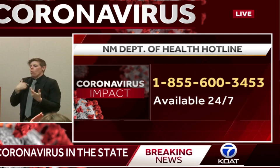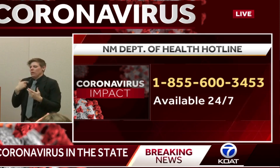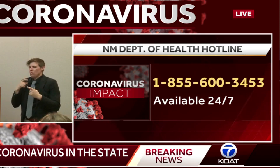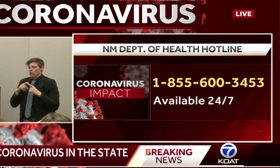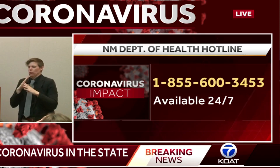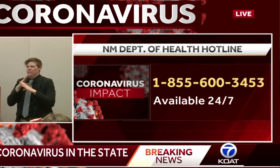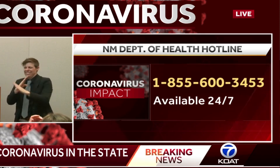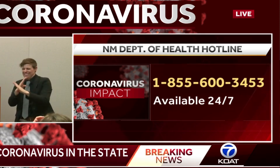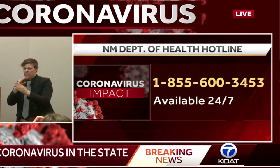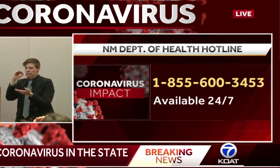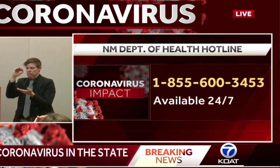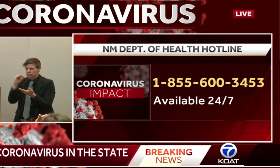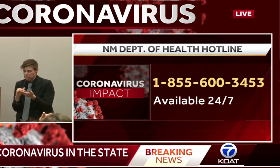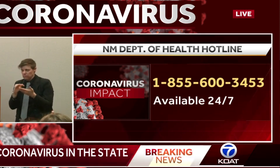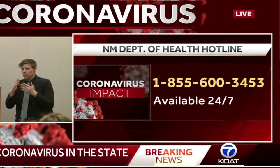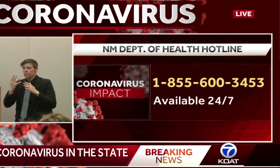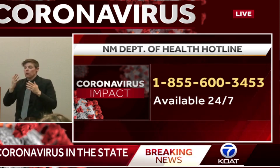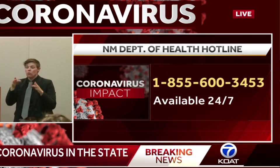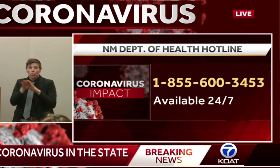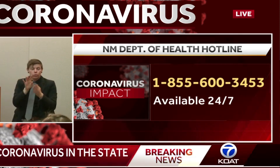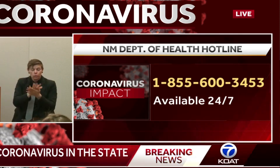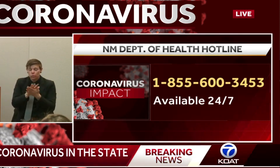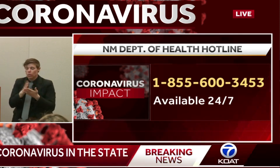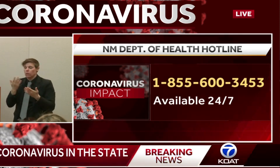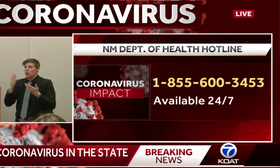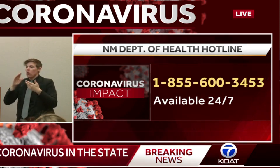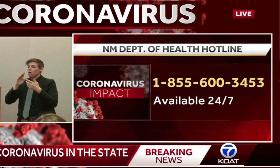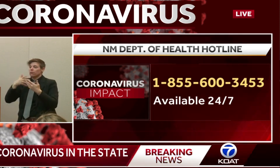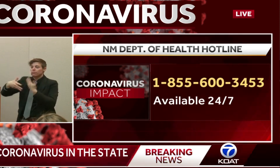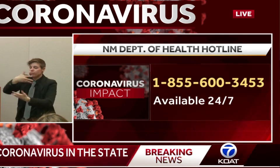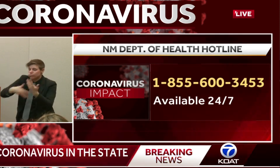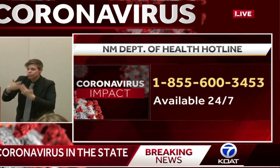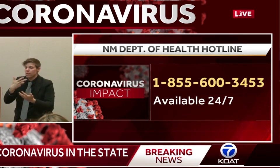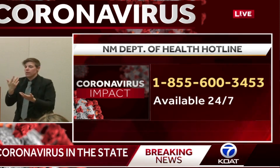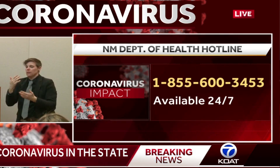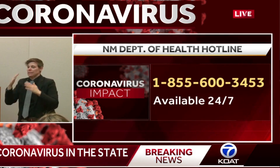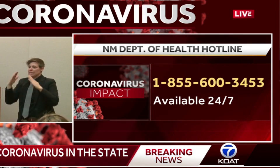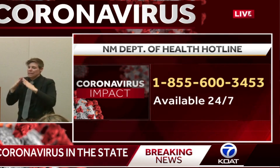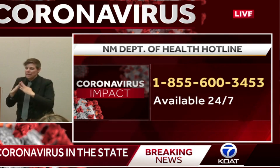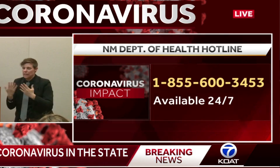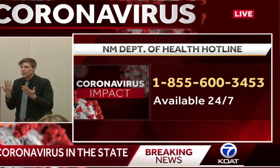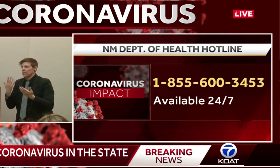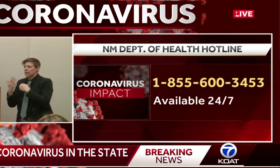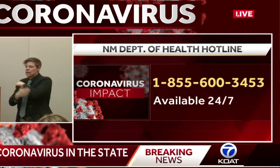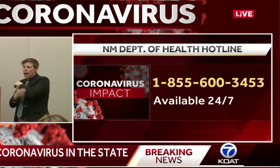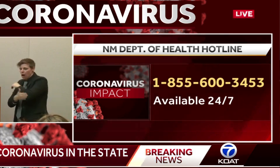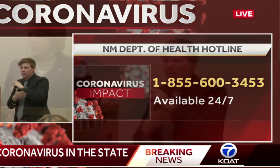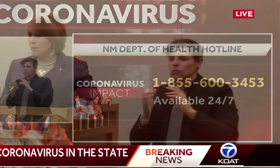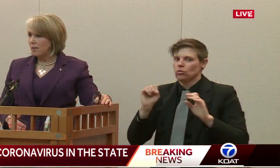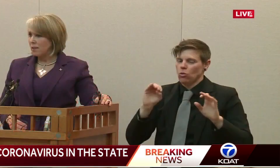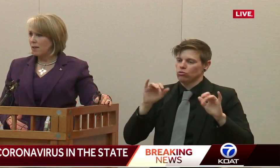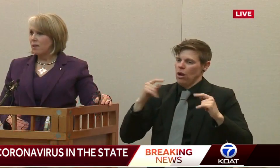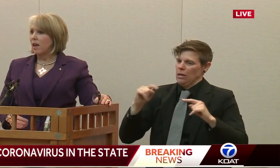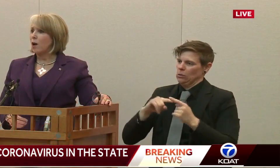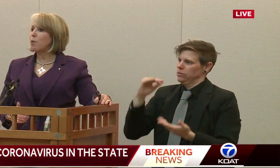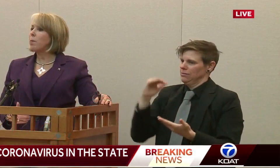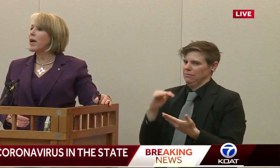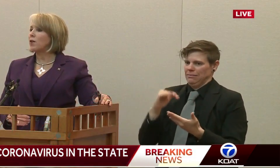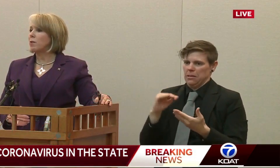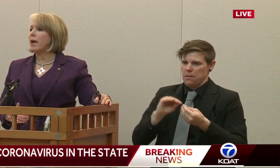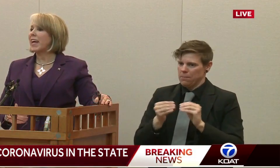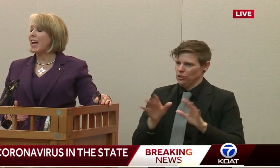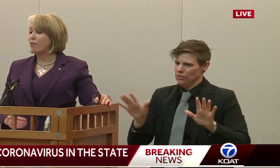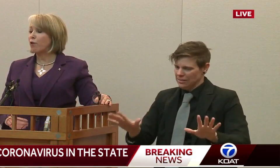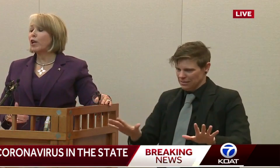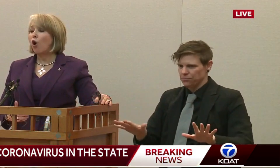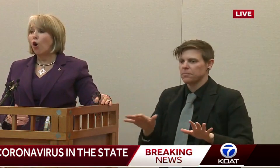whole neighborhoods, communities, cities, counties. We're not there yet. New Mexicans should expect that I'm